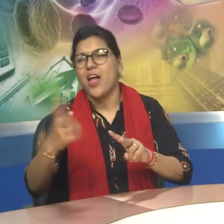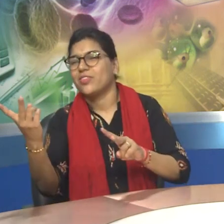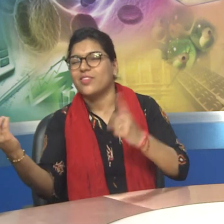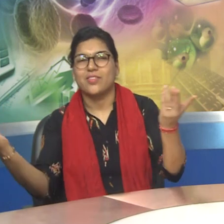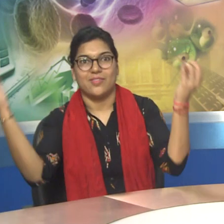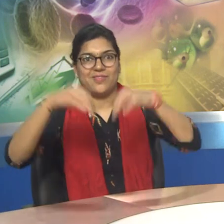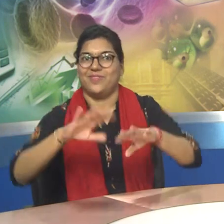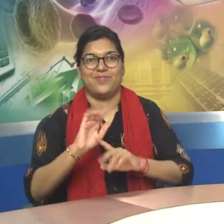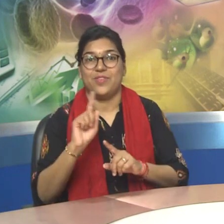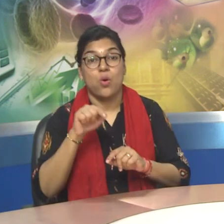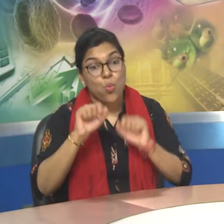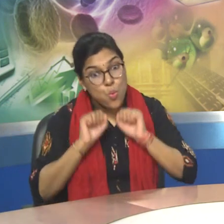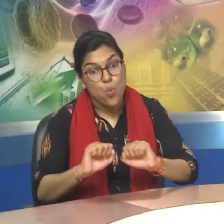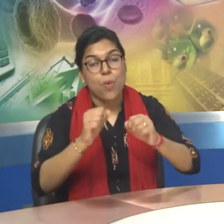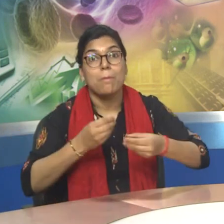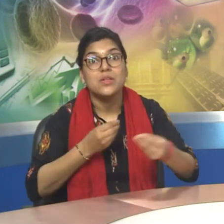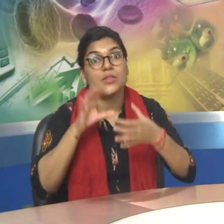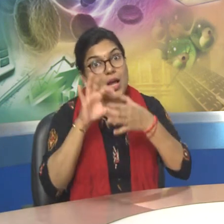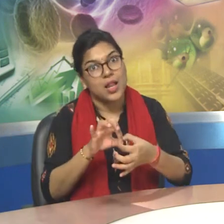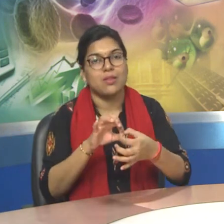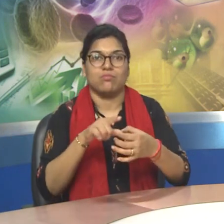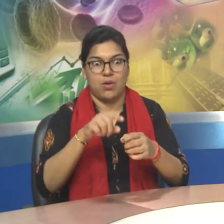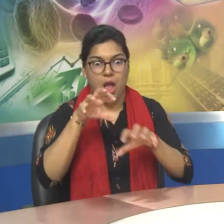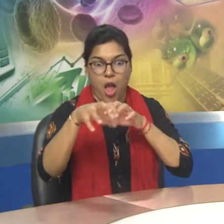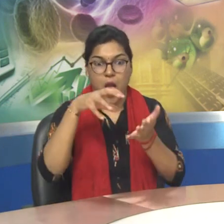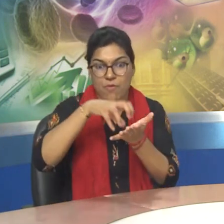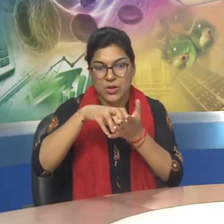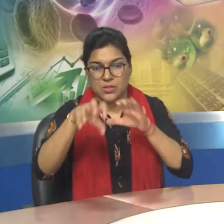5. to the advertisers is also included.